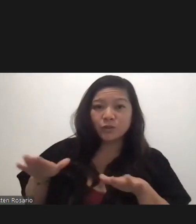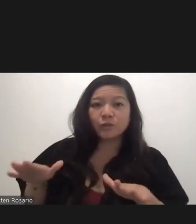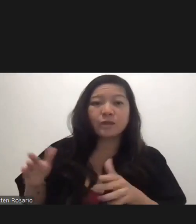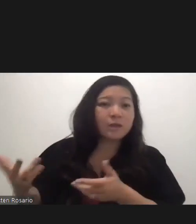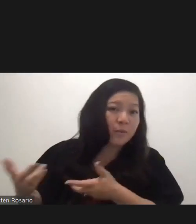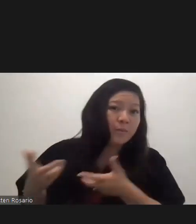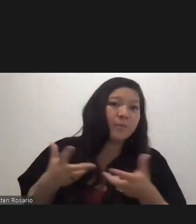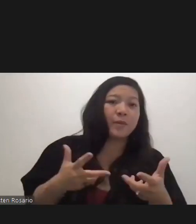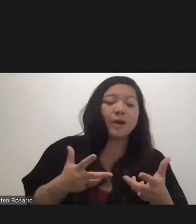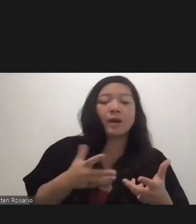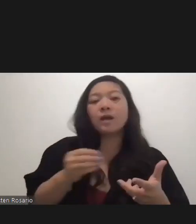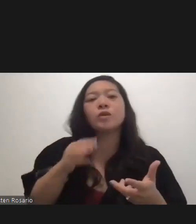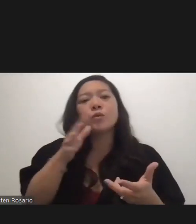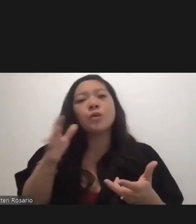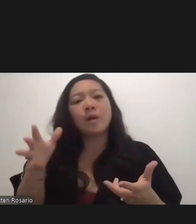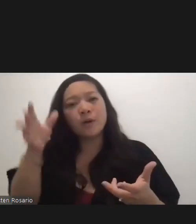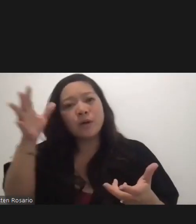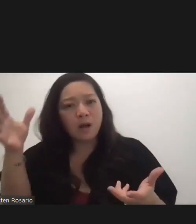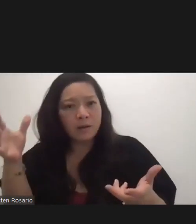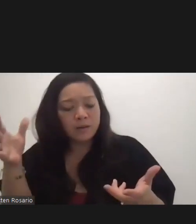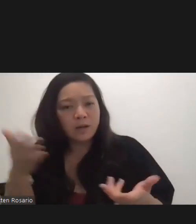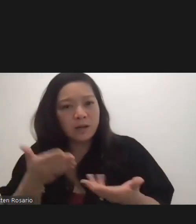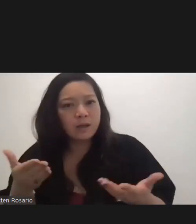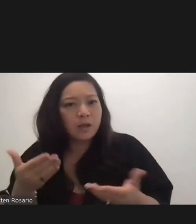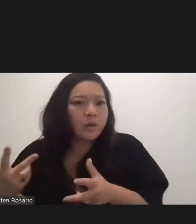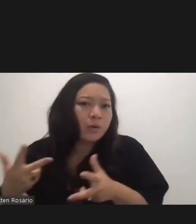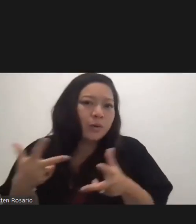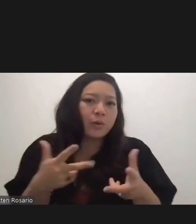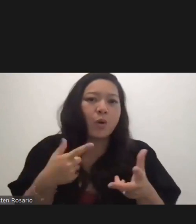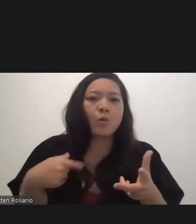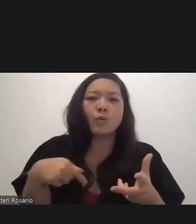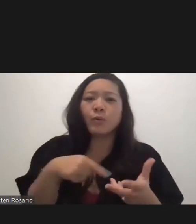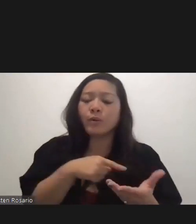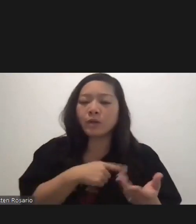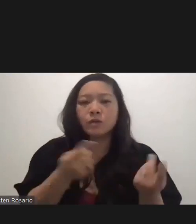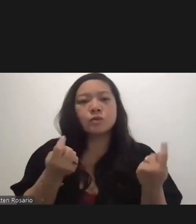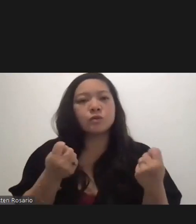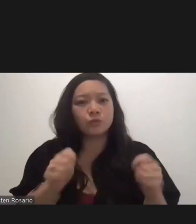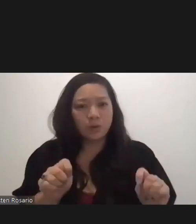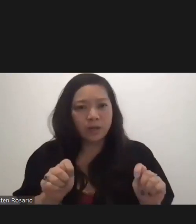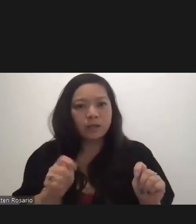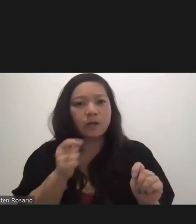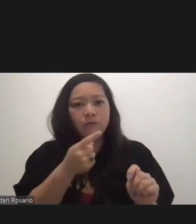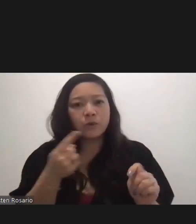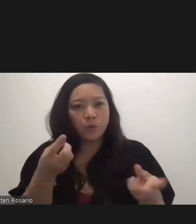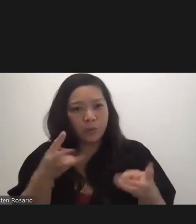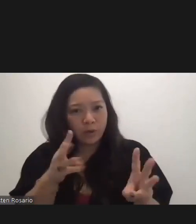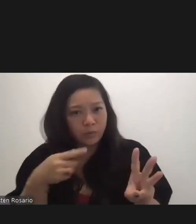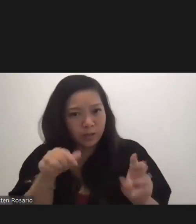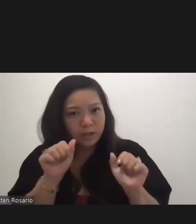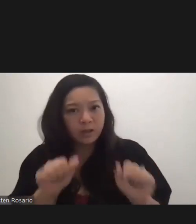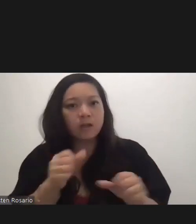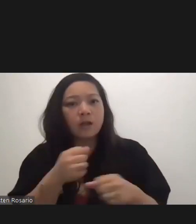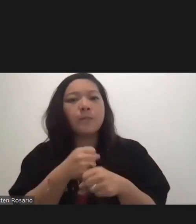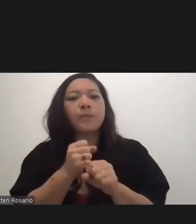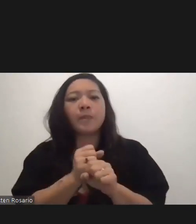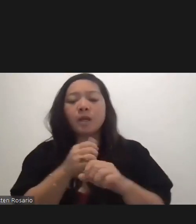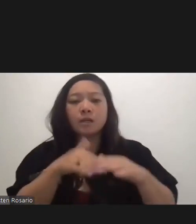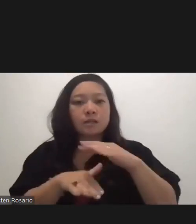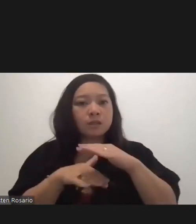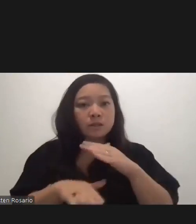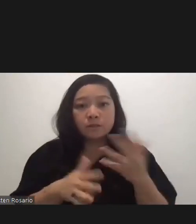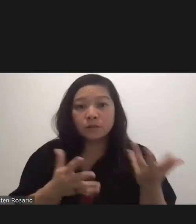grandmothers with them. And so, we are just trying in every way we can to make it as convenient